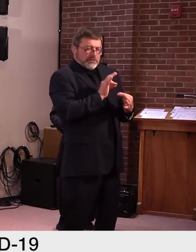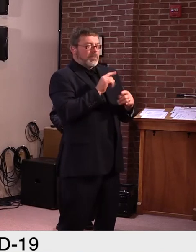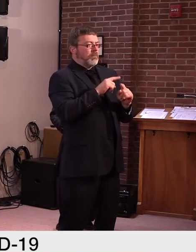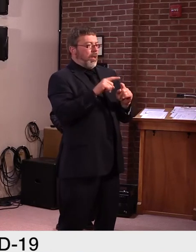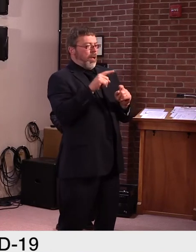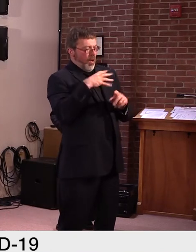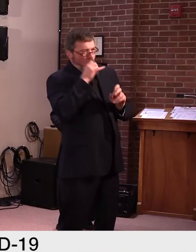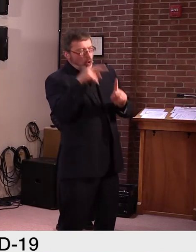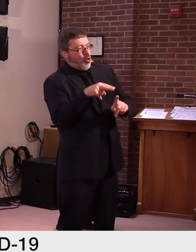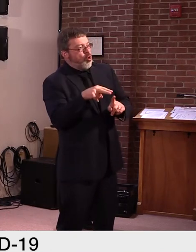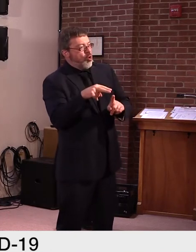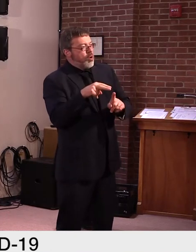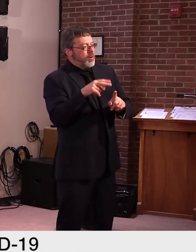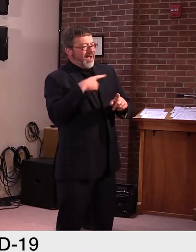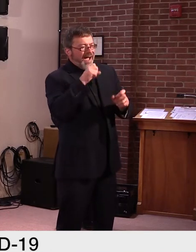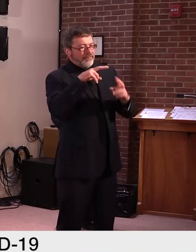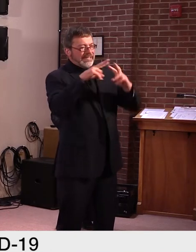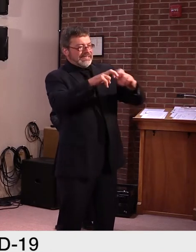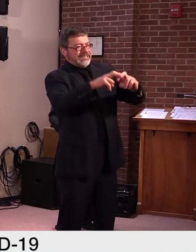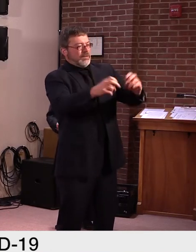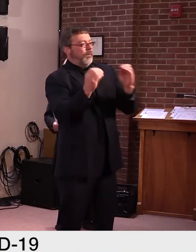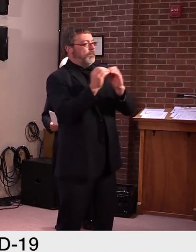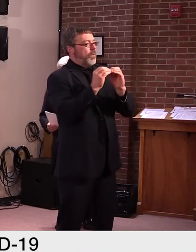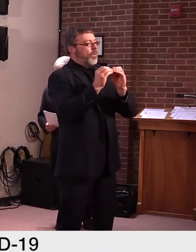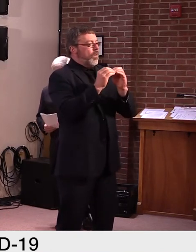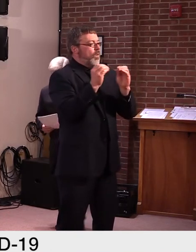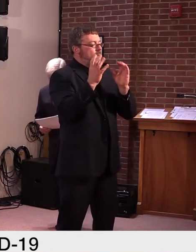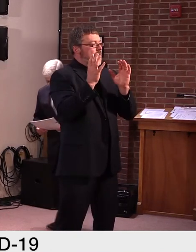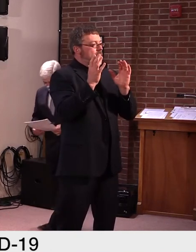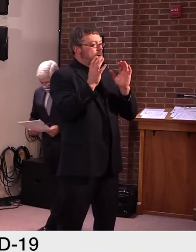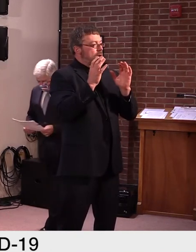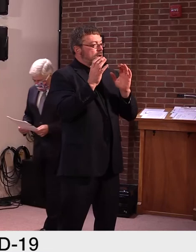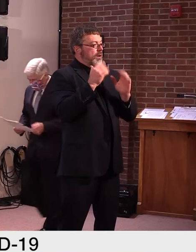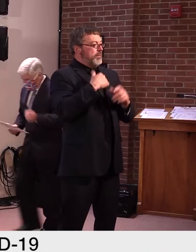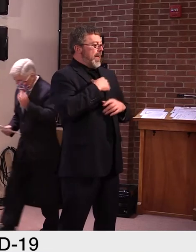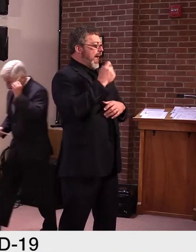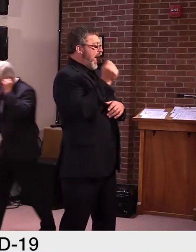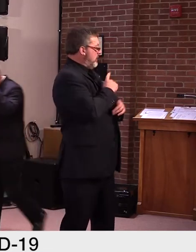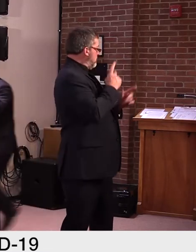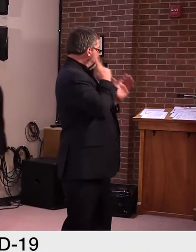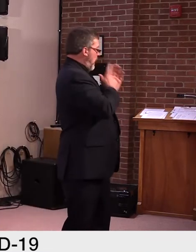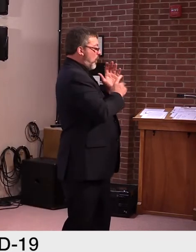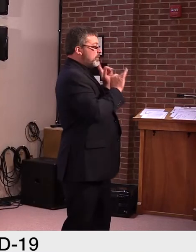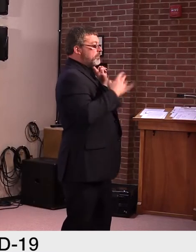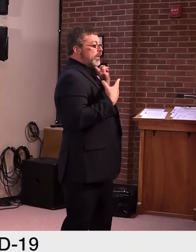we'll look at, we'll look into it and get back to you on that. Uh, but I would ask Secretary Smith to weigh in.